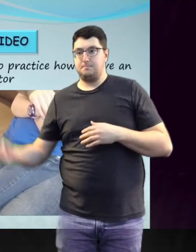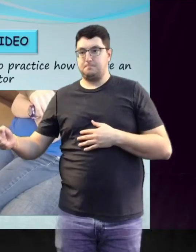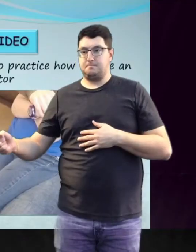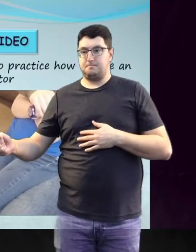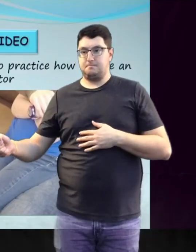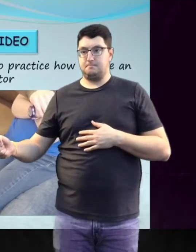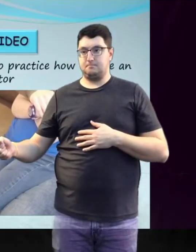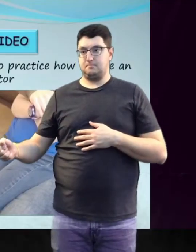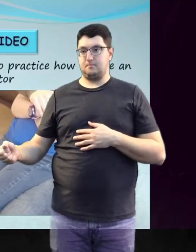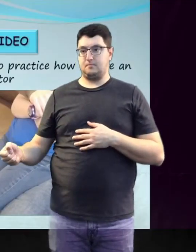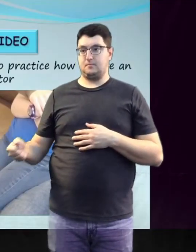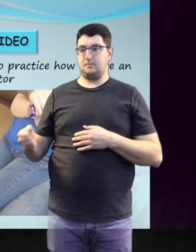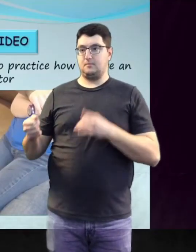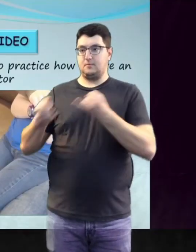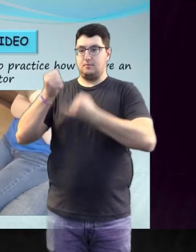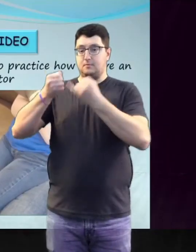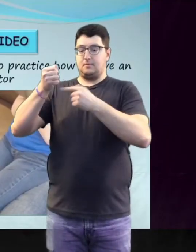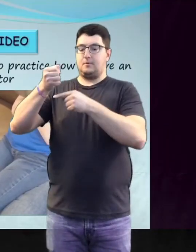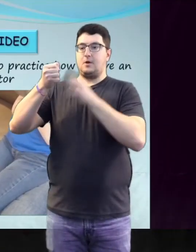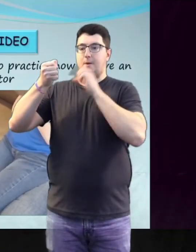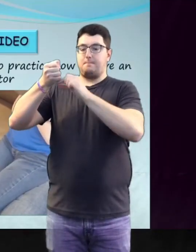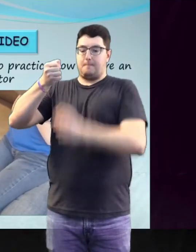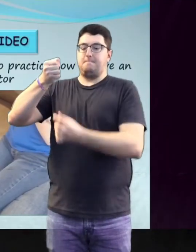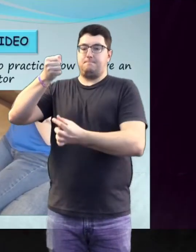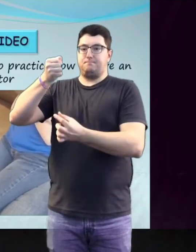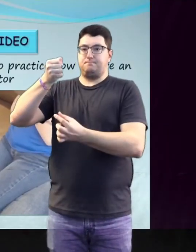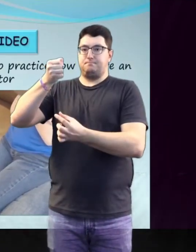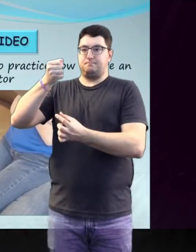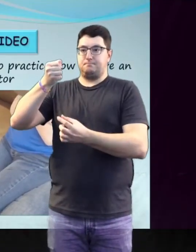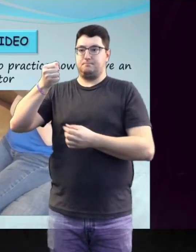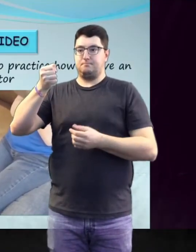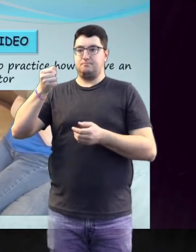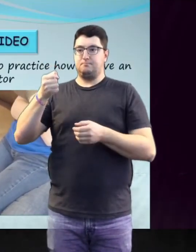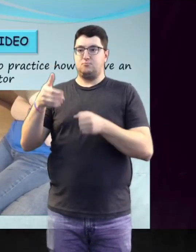After the EpiPen has been used, the orange end will extend over the needle.